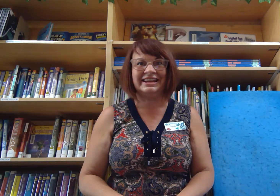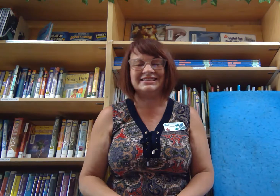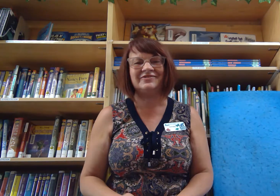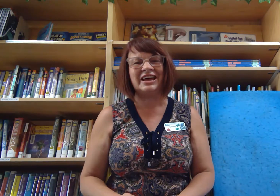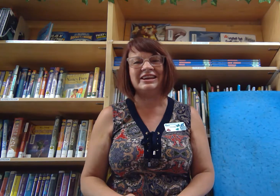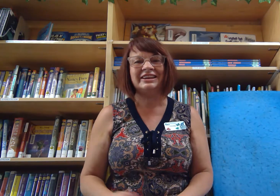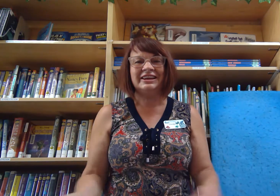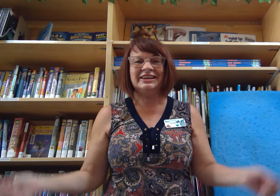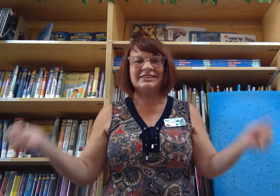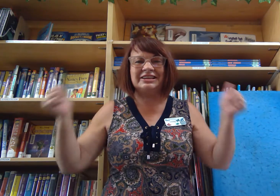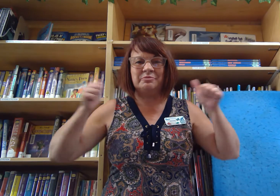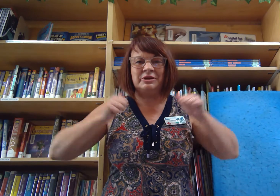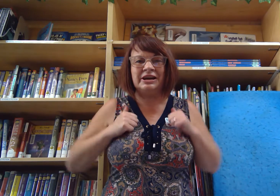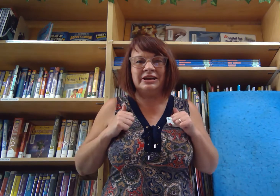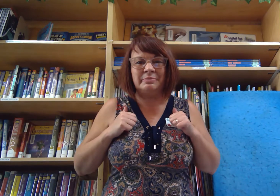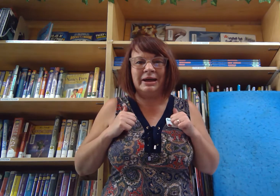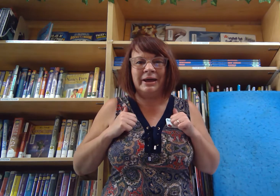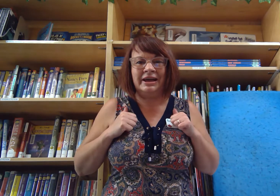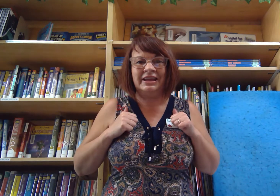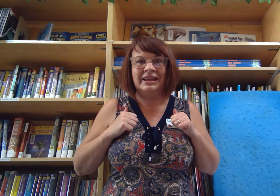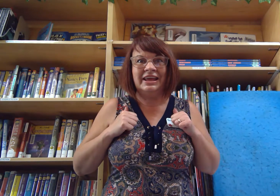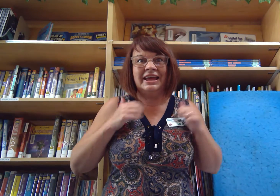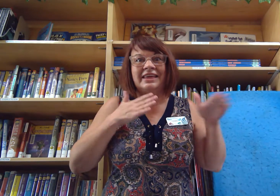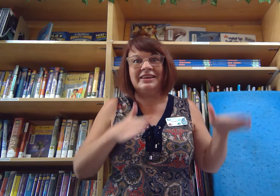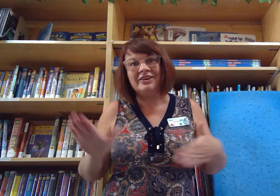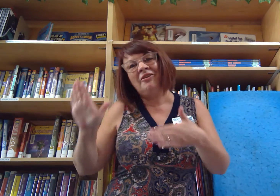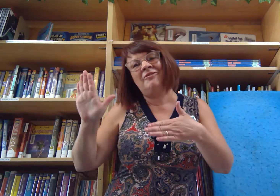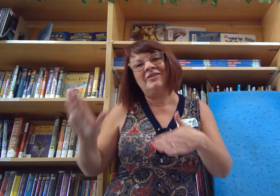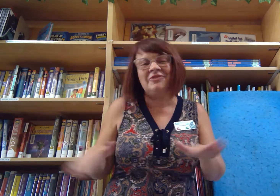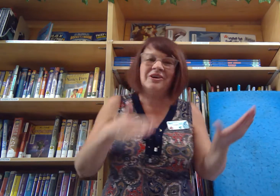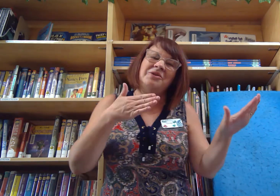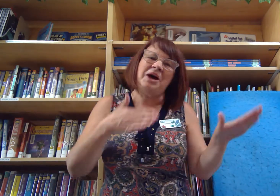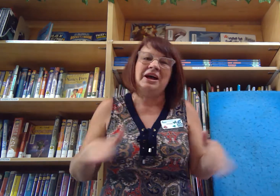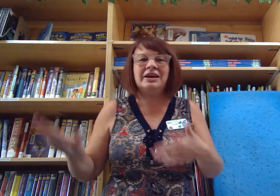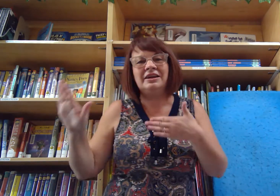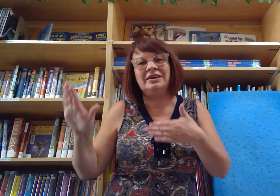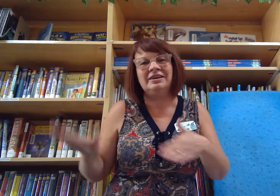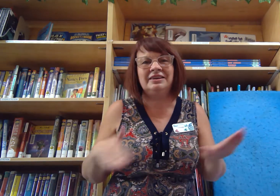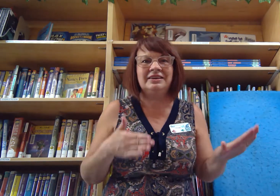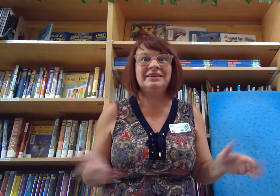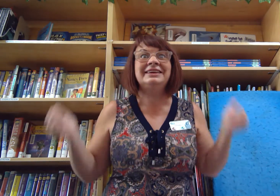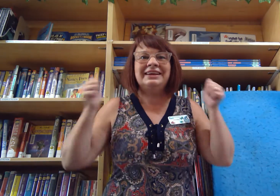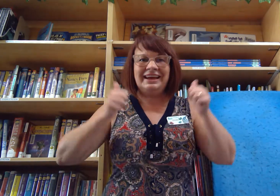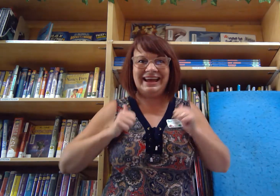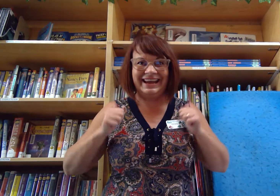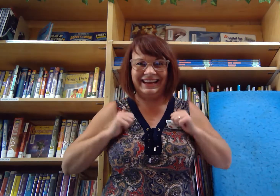is fun. Looks like you're putting on your backpack and then going for a walk. Hike. Hike.